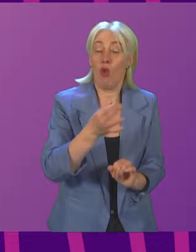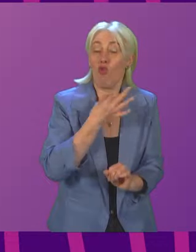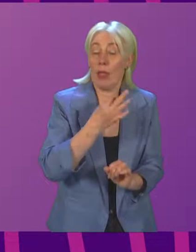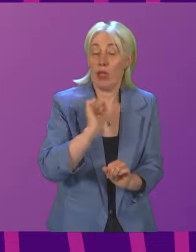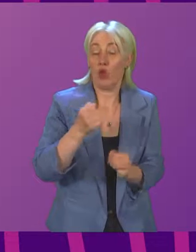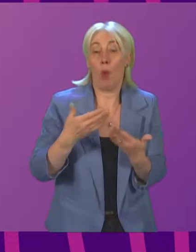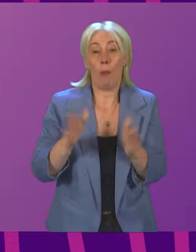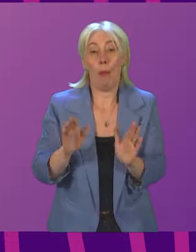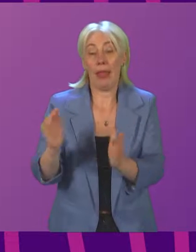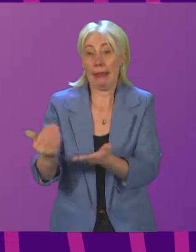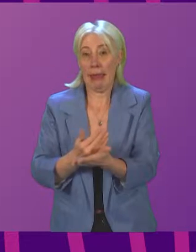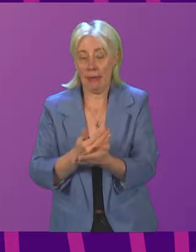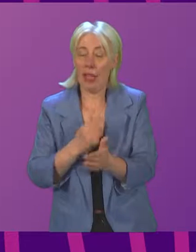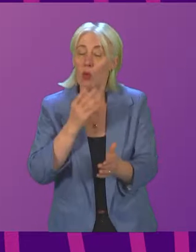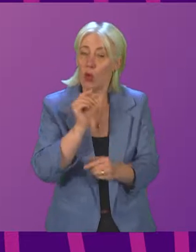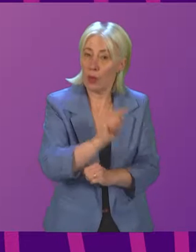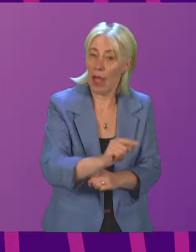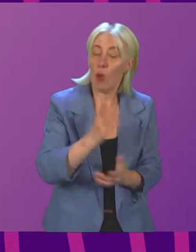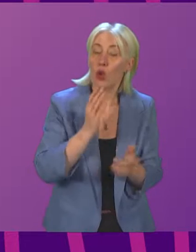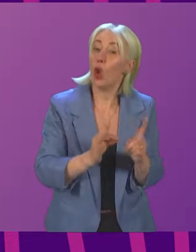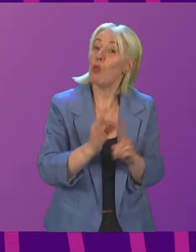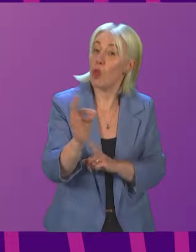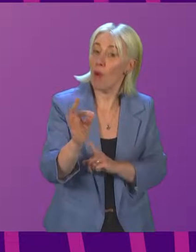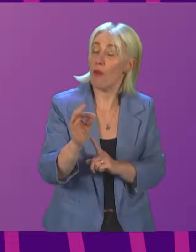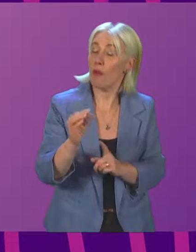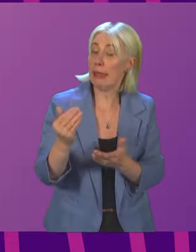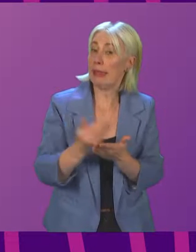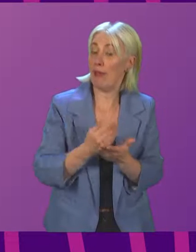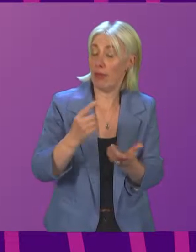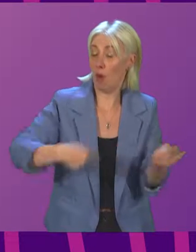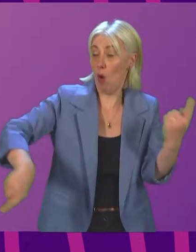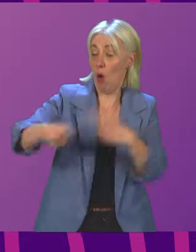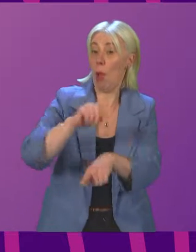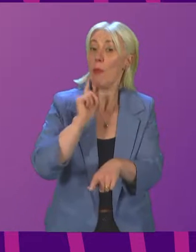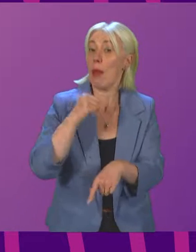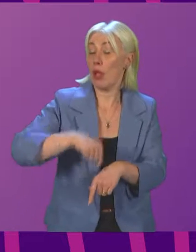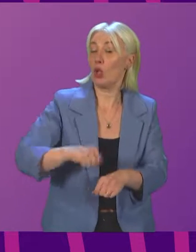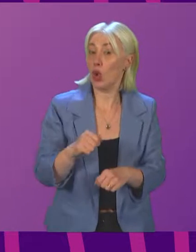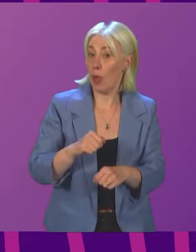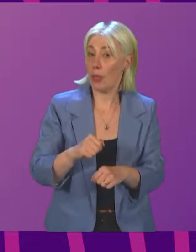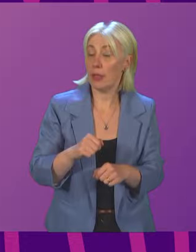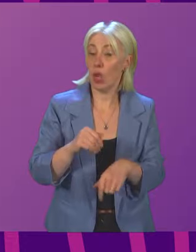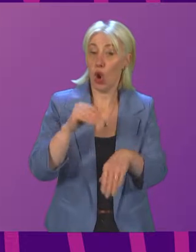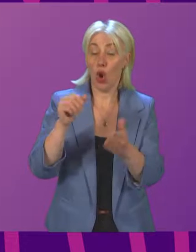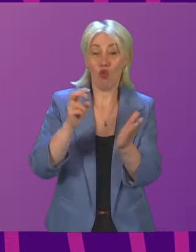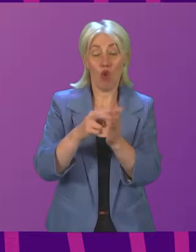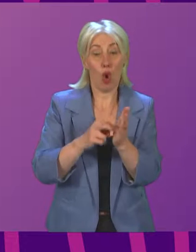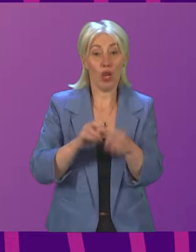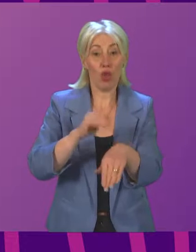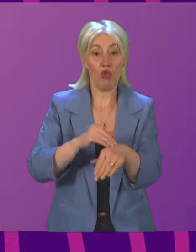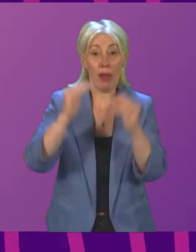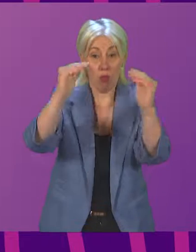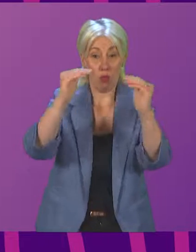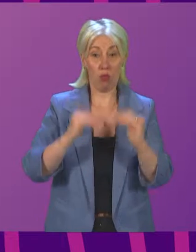safety, I want to help deliver further improvements in the safety of the people of Scotland. Recorded crime remains at one of its lowest levels since 1974